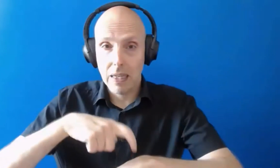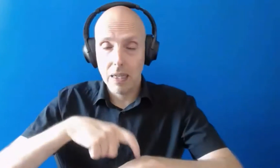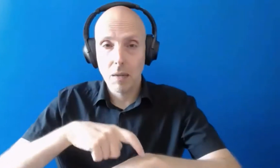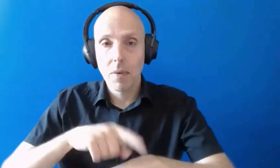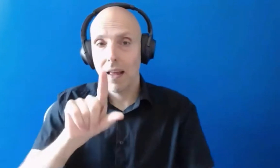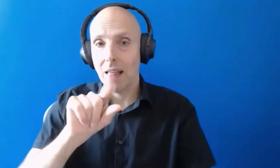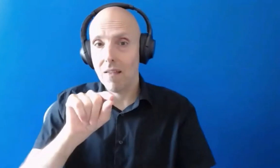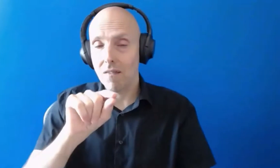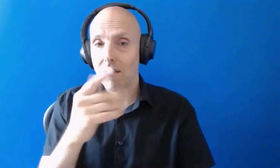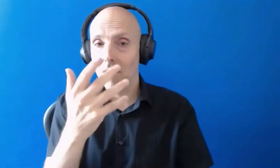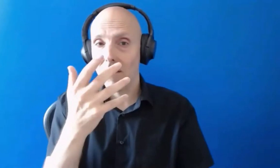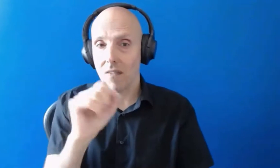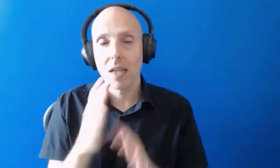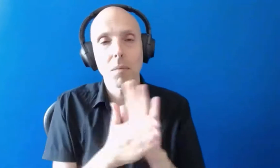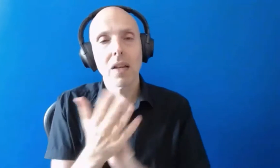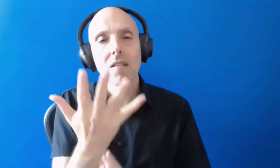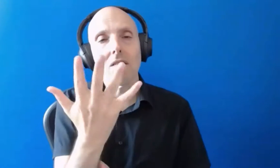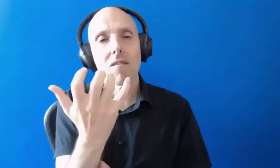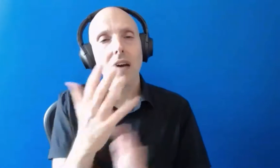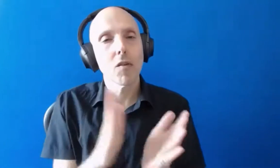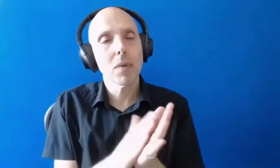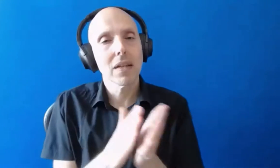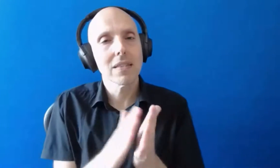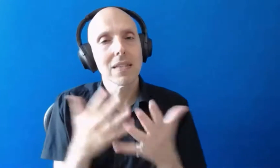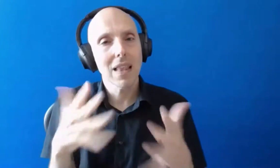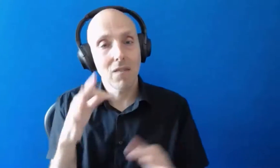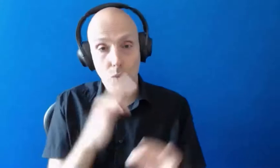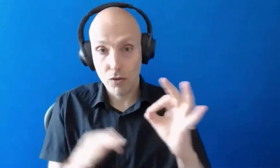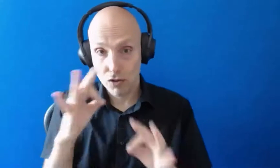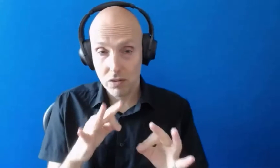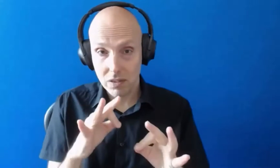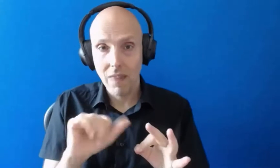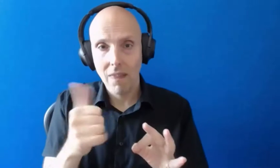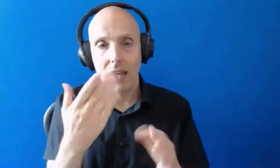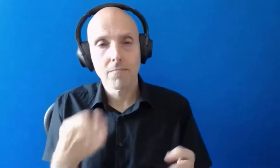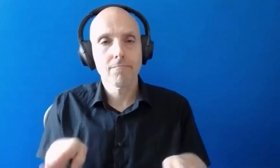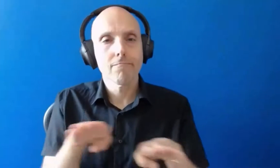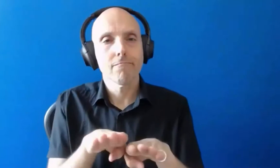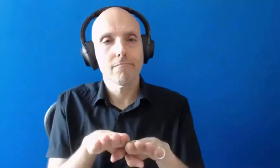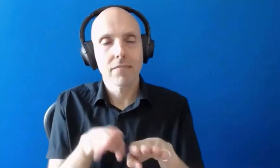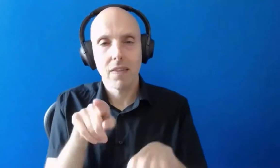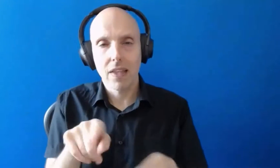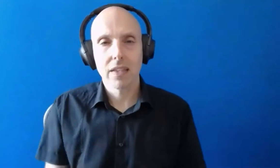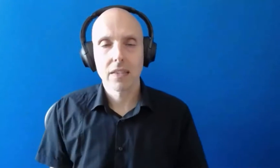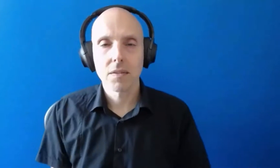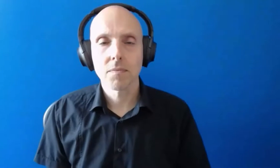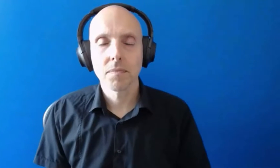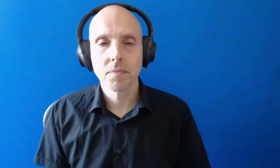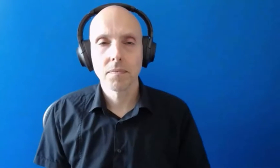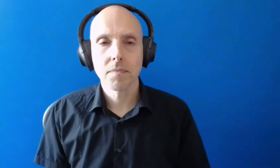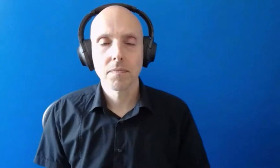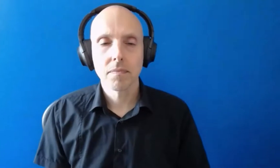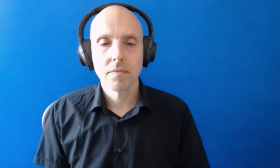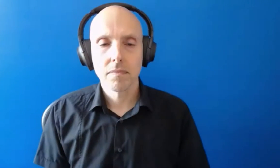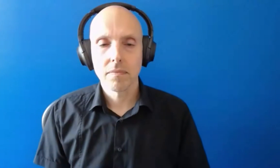take five more minutes of questions and then we will have to um close for the close this session so